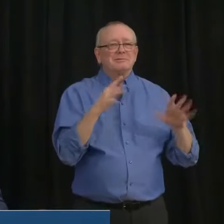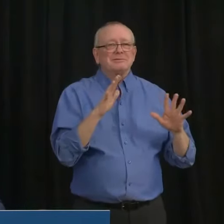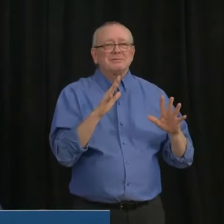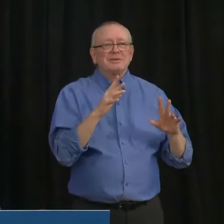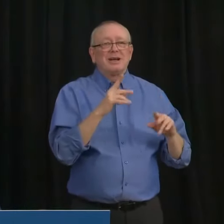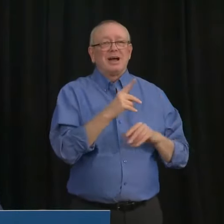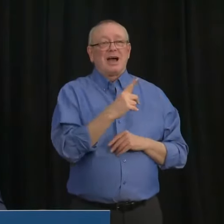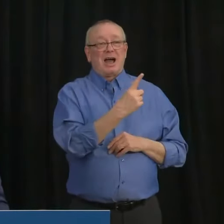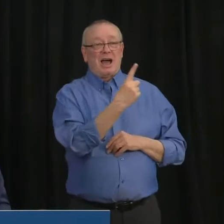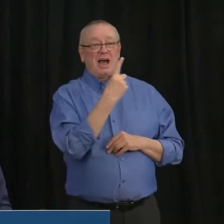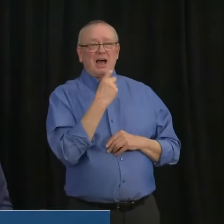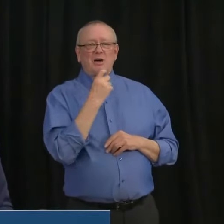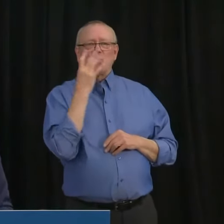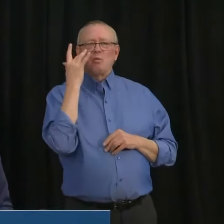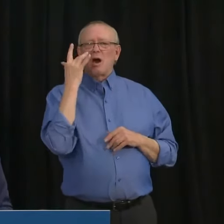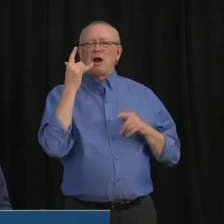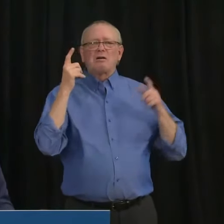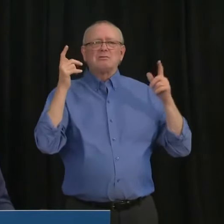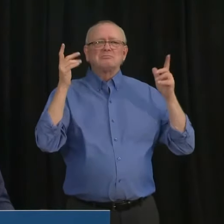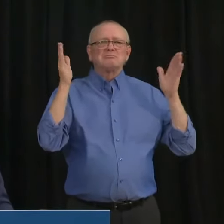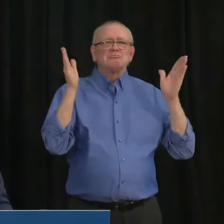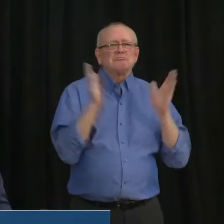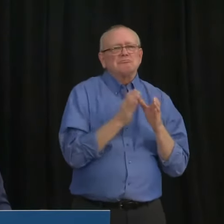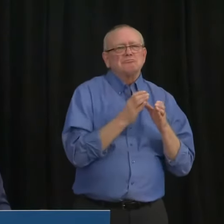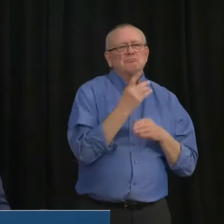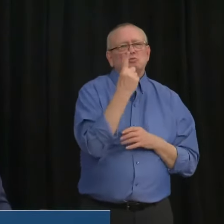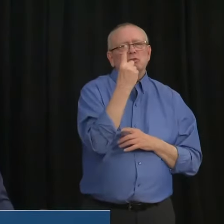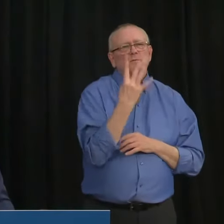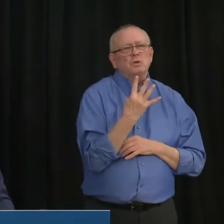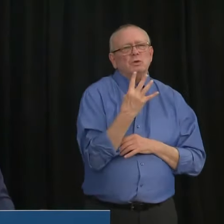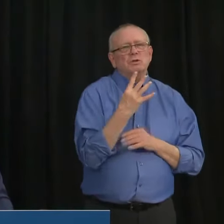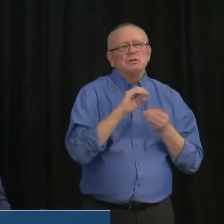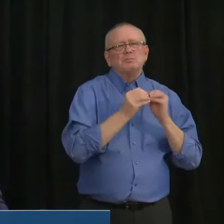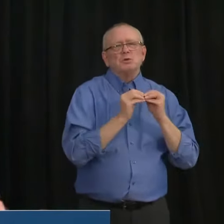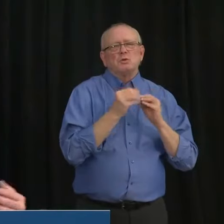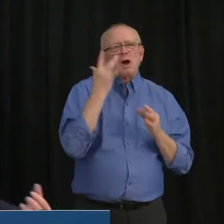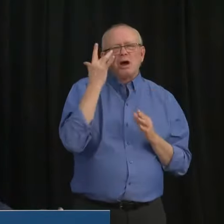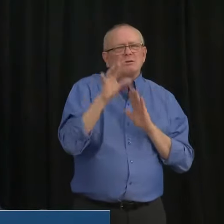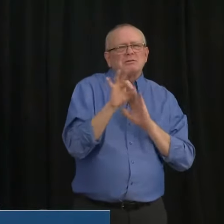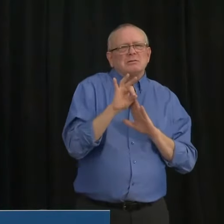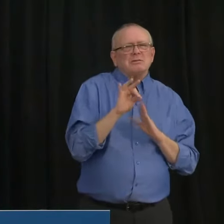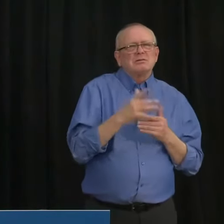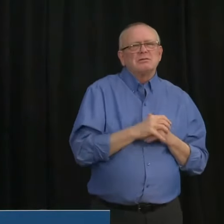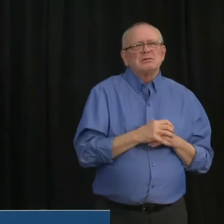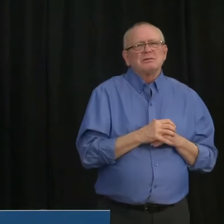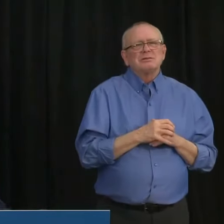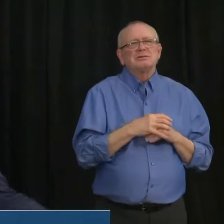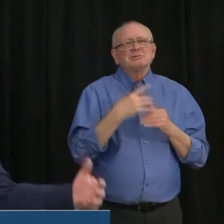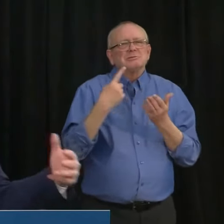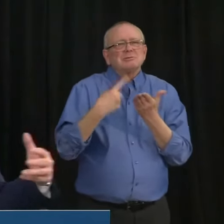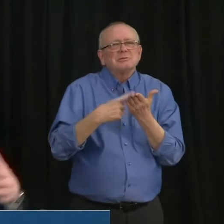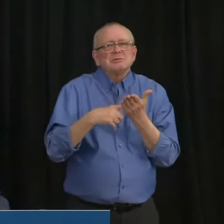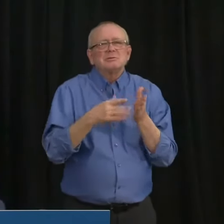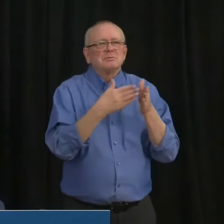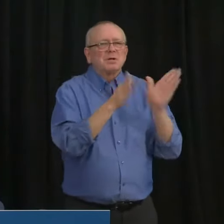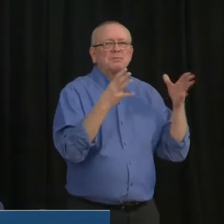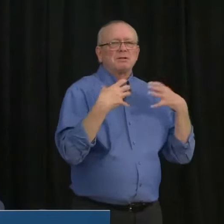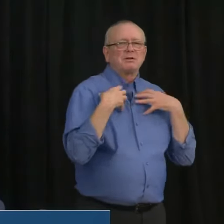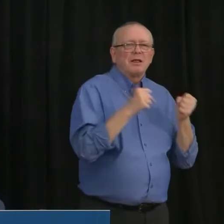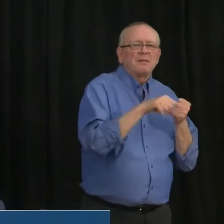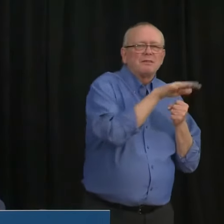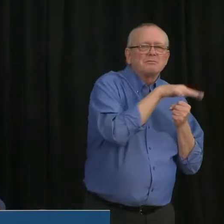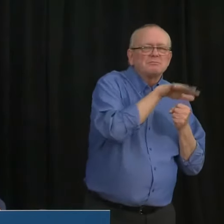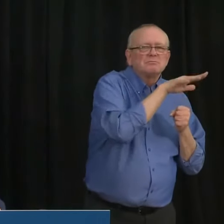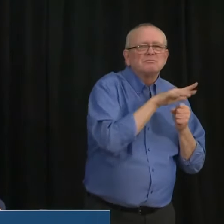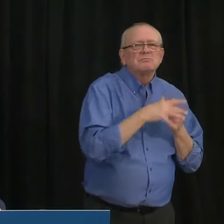did we arrive at this number? Um, look, we took on board public health advice, which of course is, is to try to do everything possible